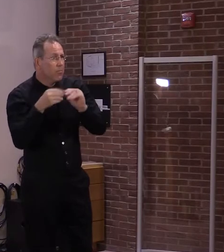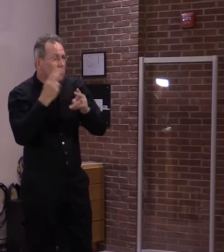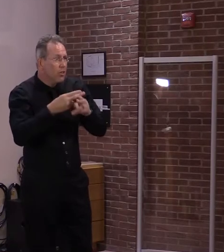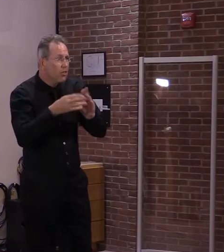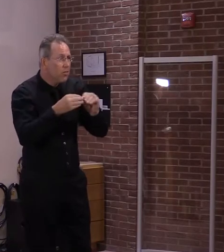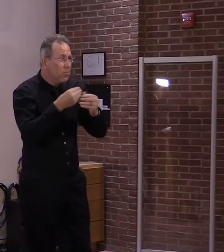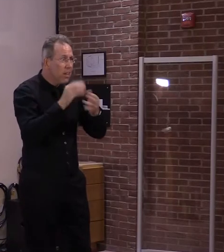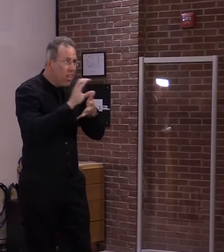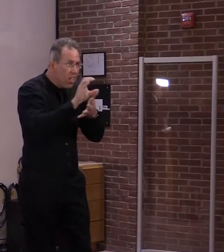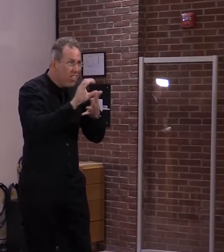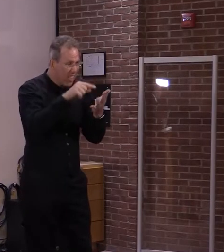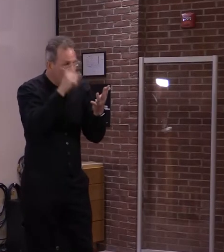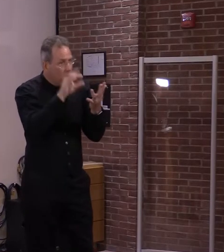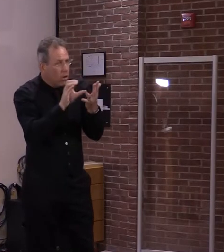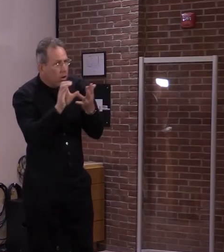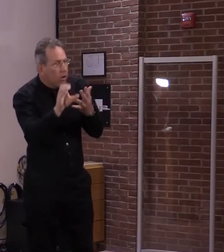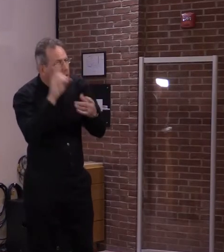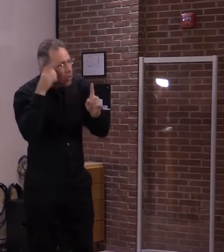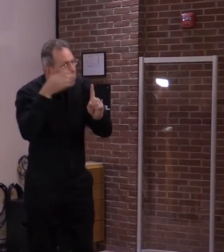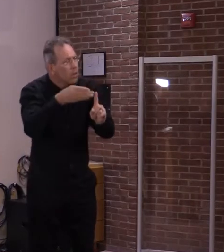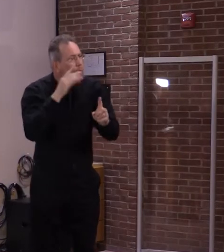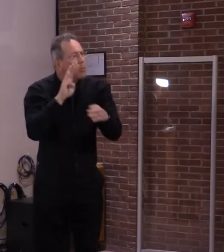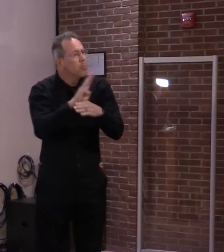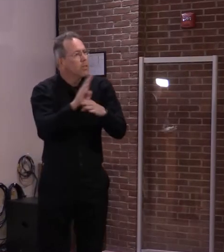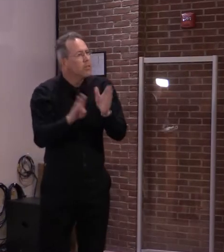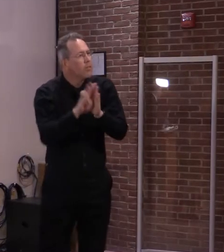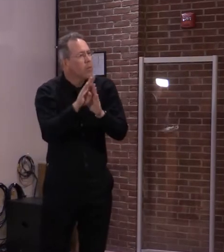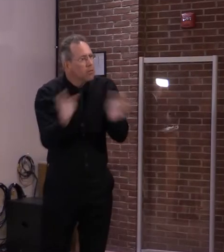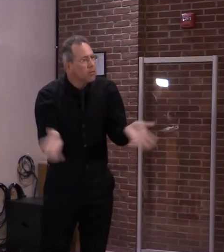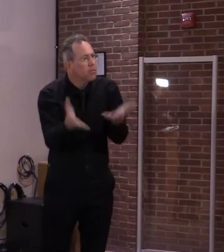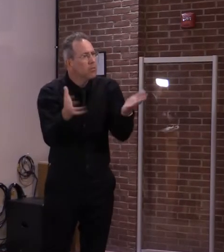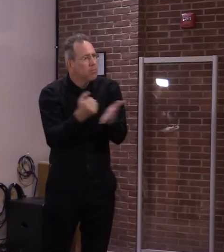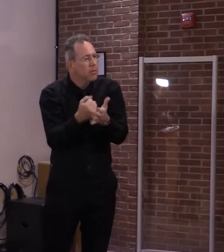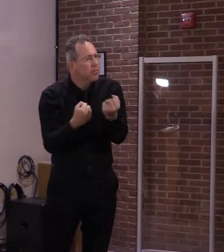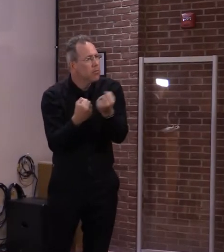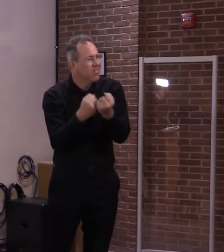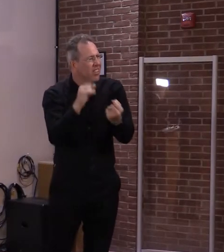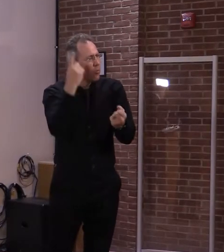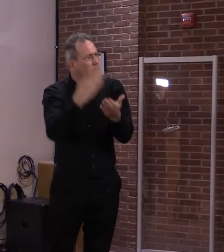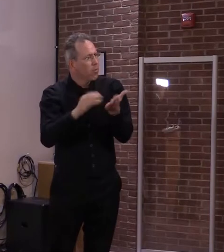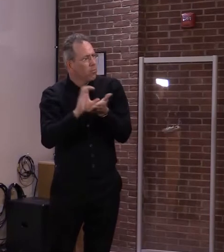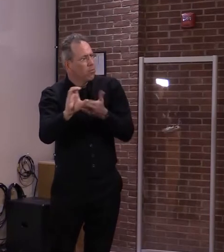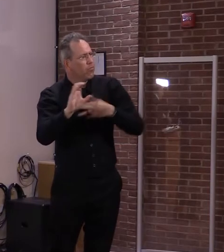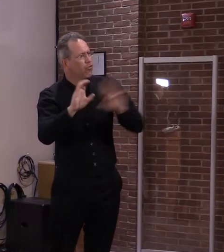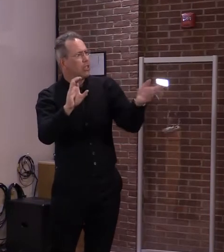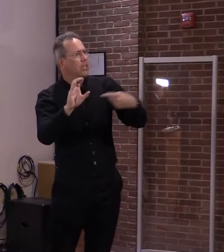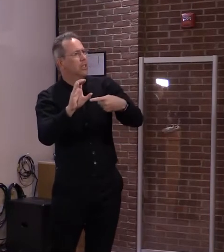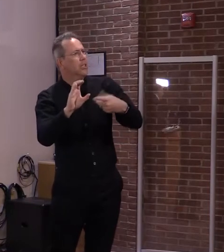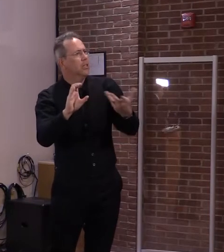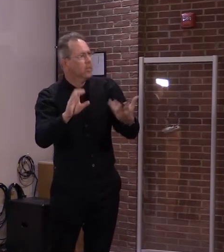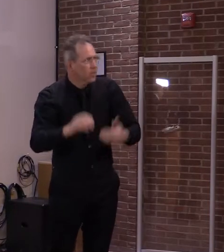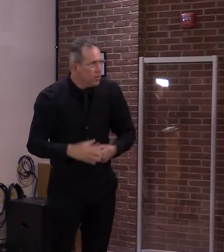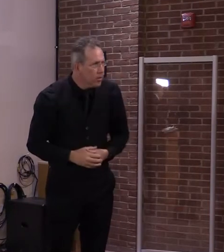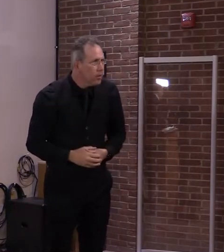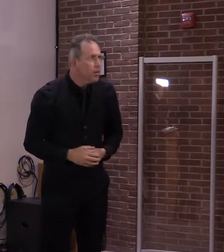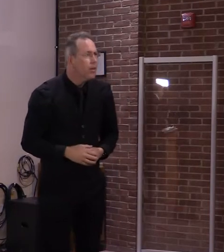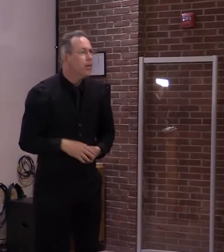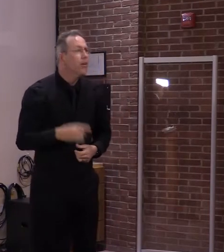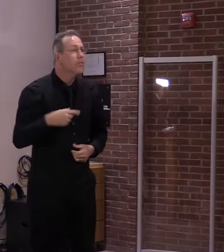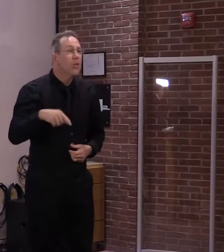for those who haven't been able to take advantage of some of the PPP money and grants and loans